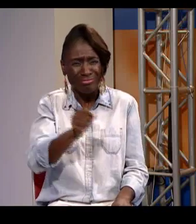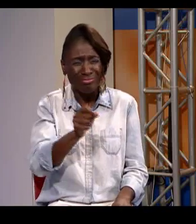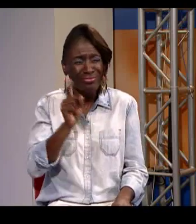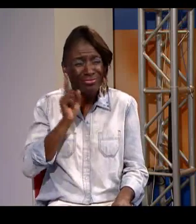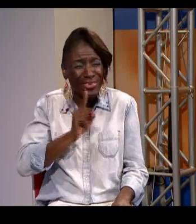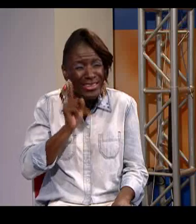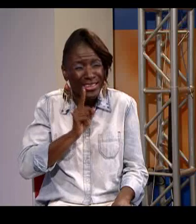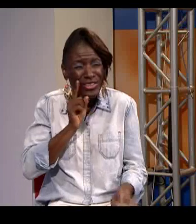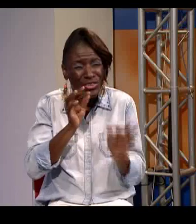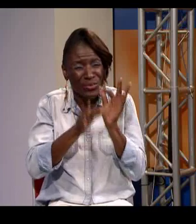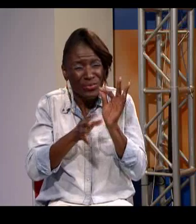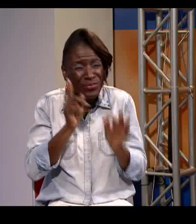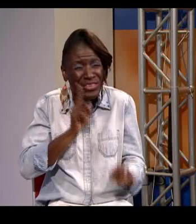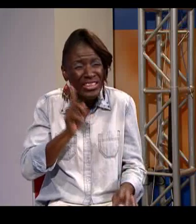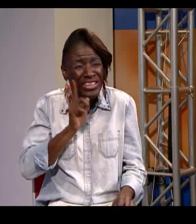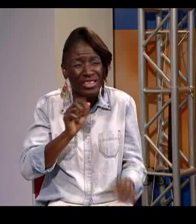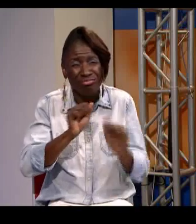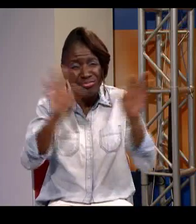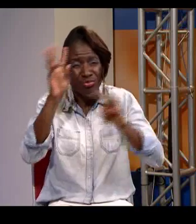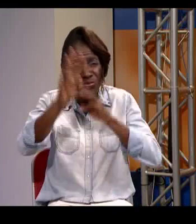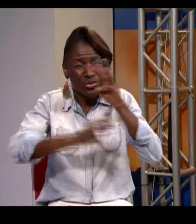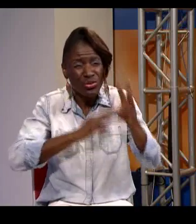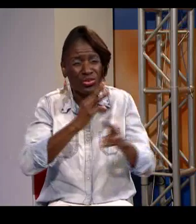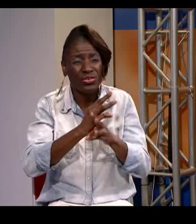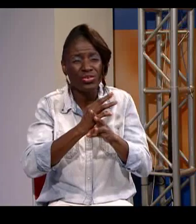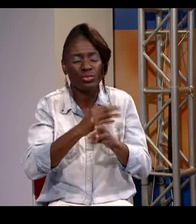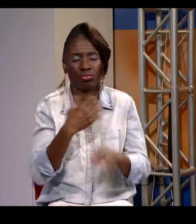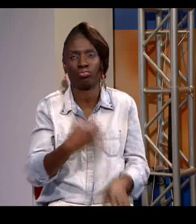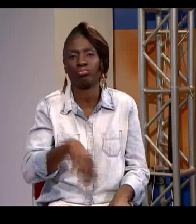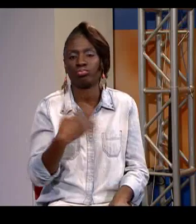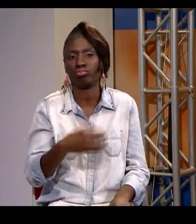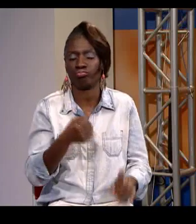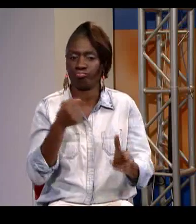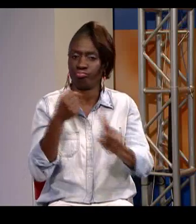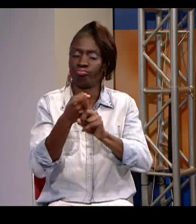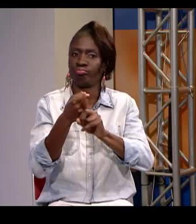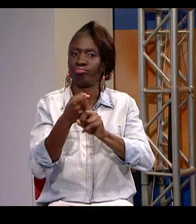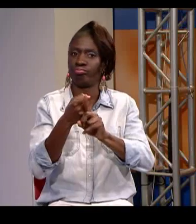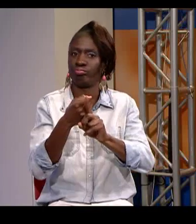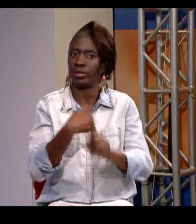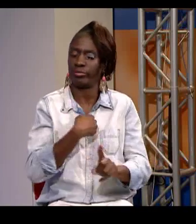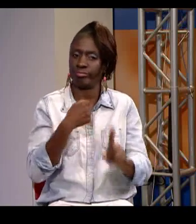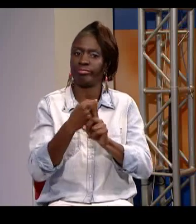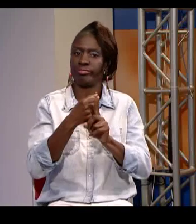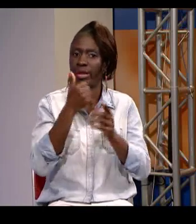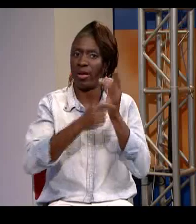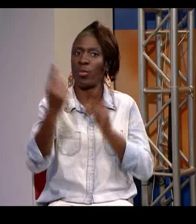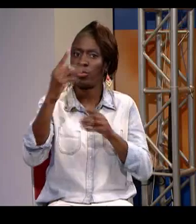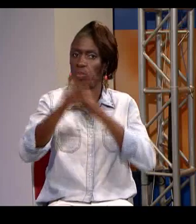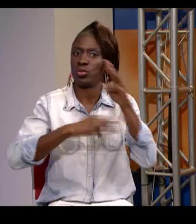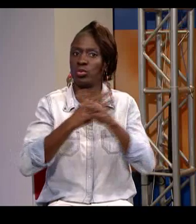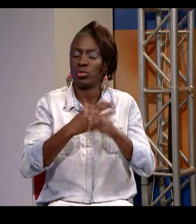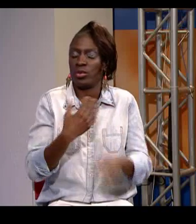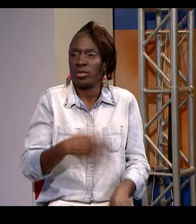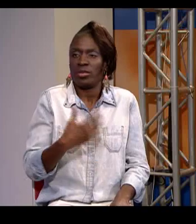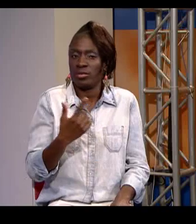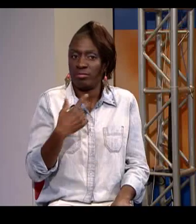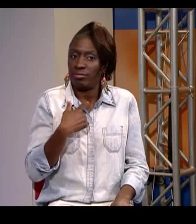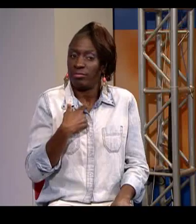I did see that video. And just to hire an unqualified interpreter for something that would be broadcast around the world, that definitely had an impact on me. And I think a lot of